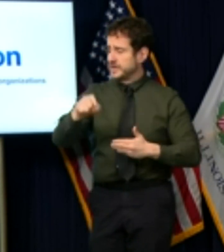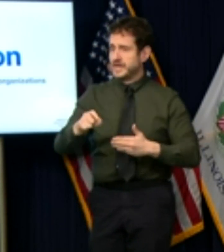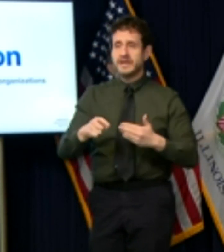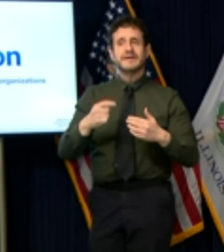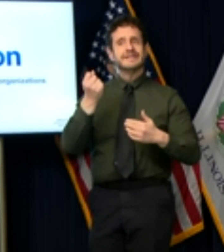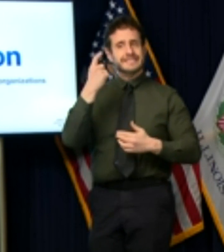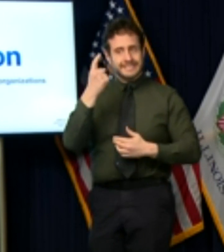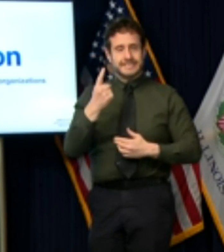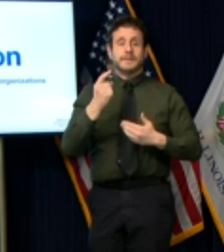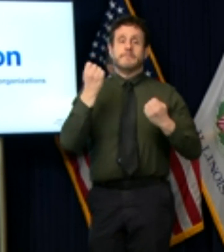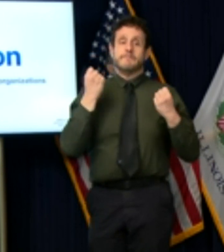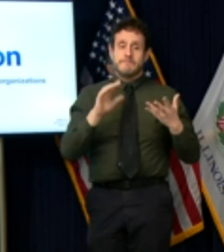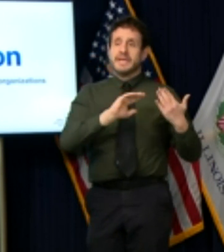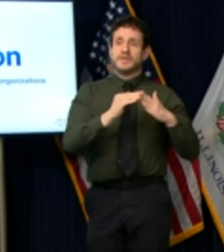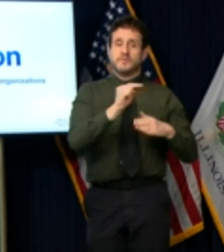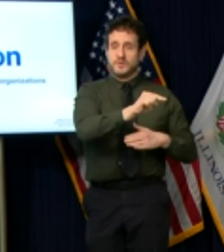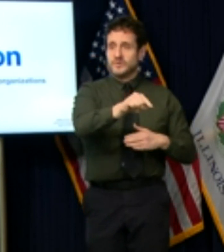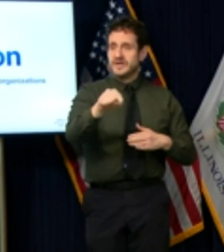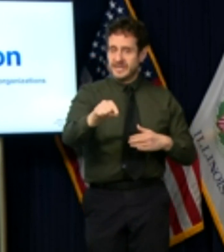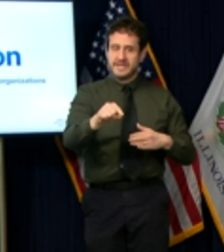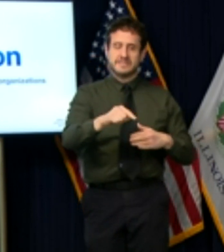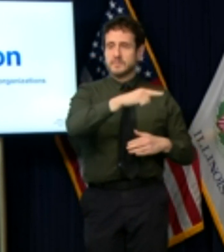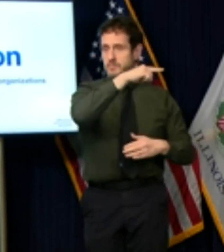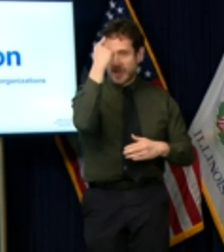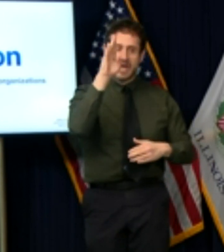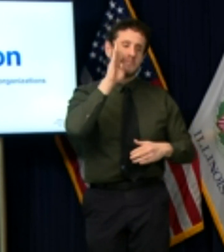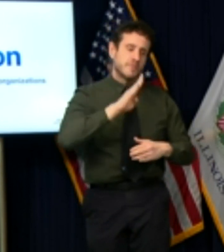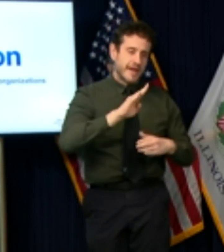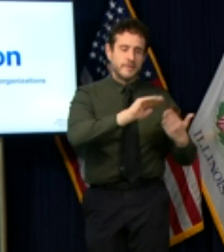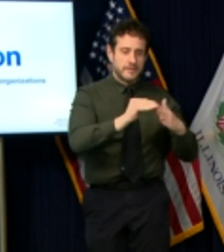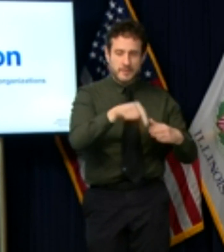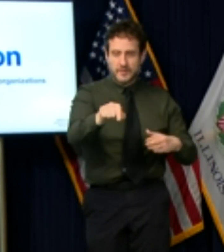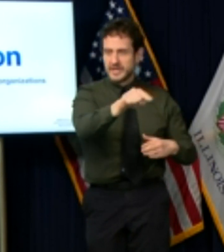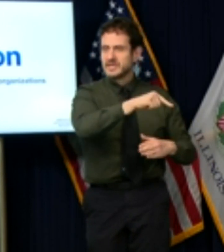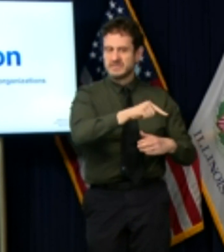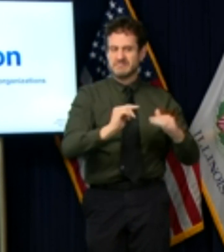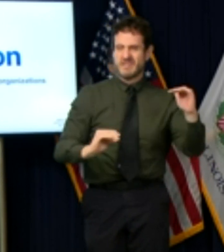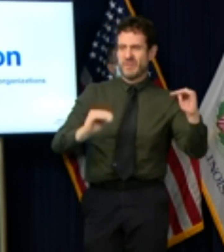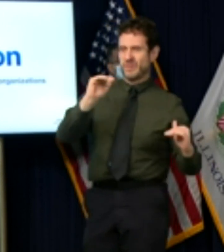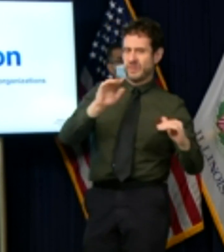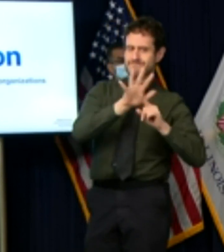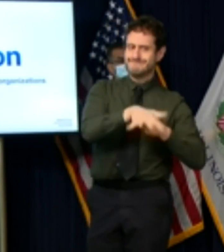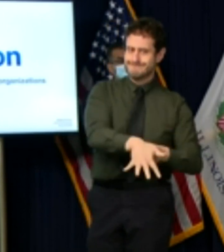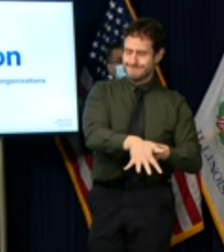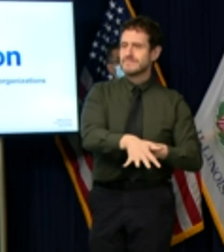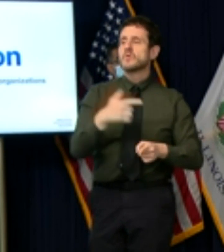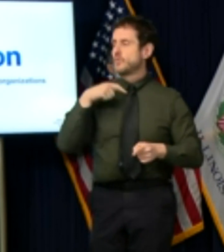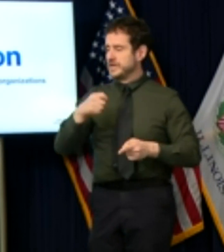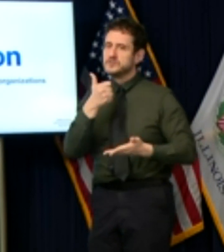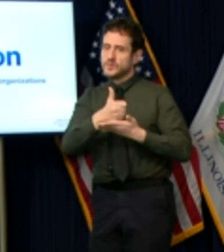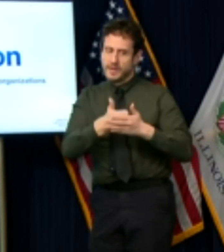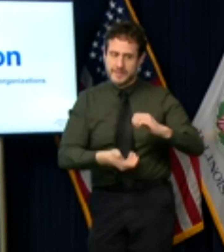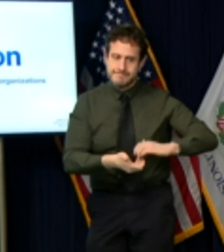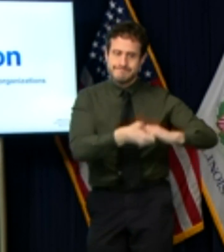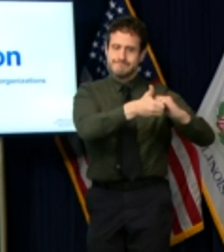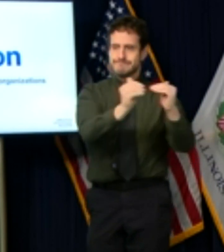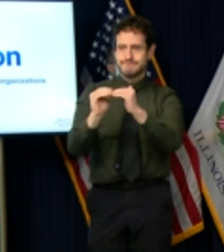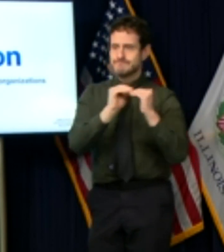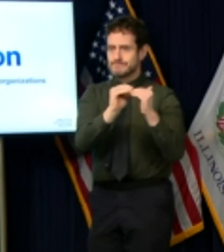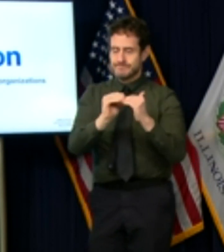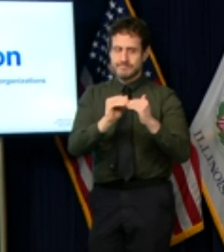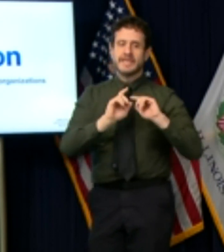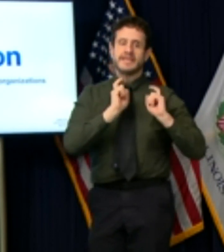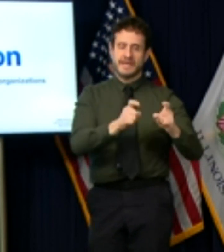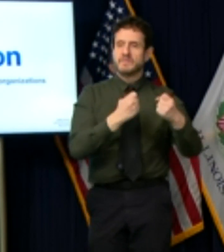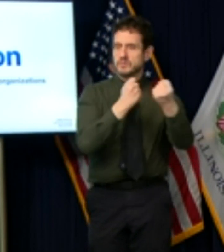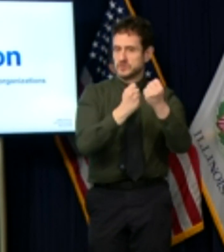in outcomes shouldered by marginalized communities in this pandemic i'm proud to announce